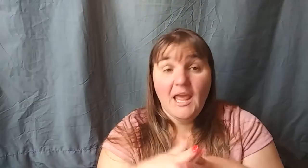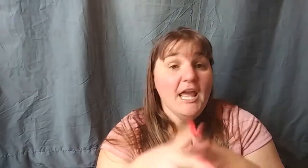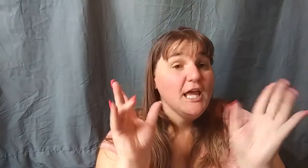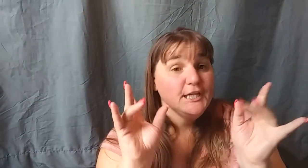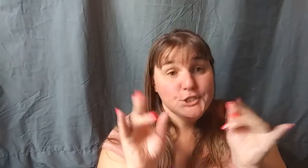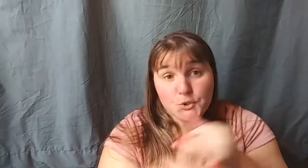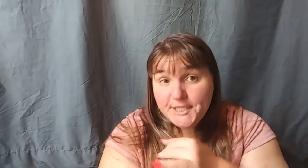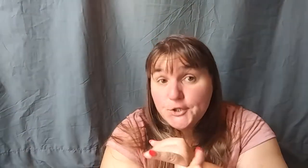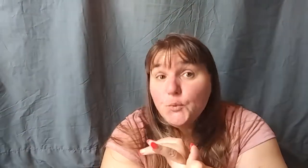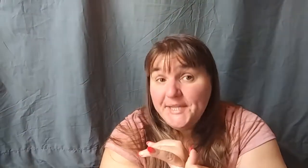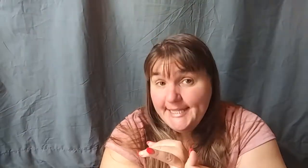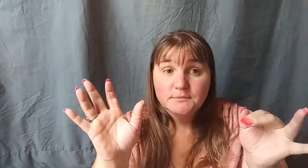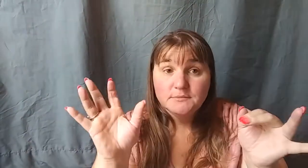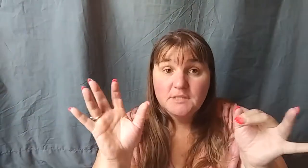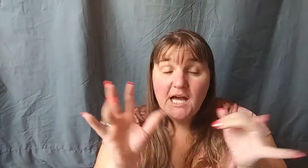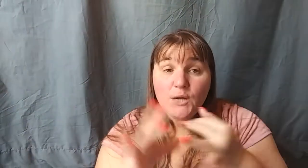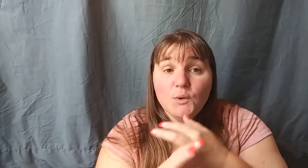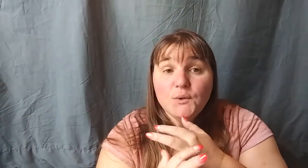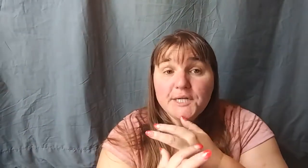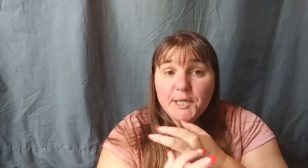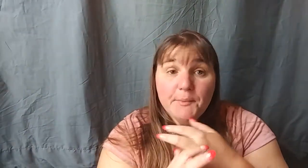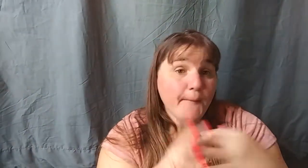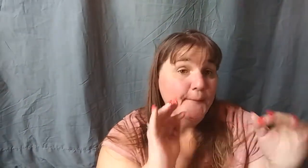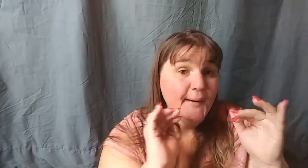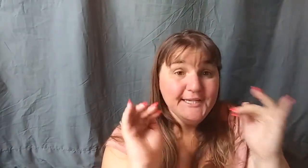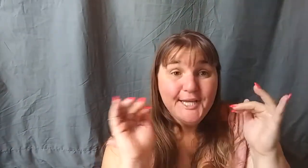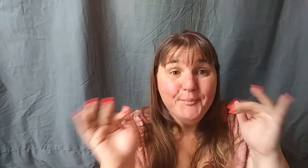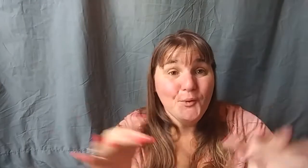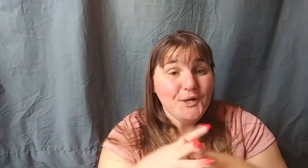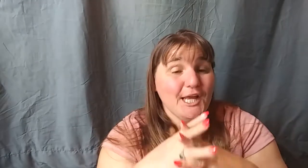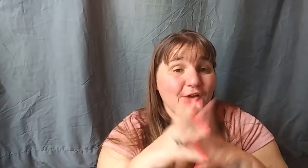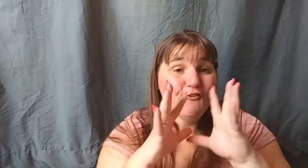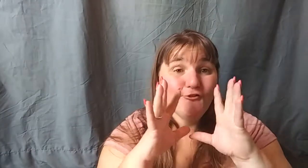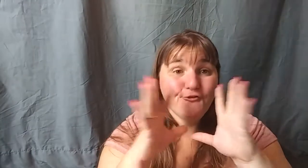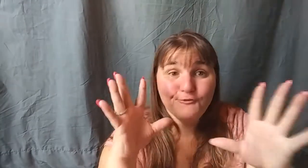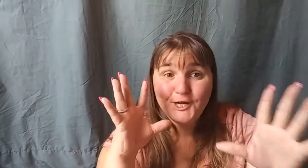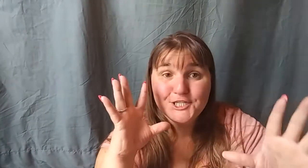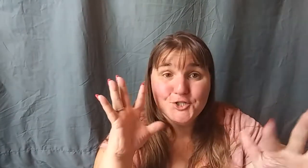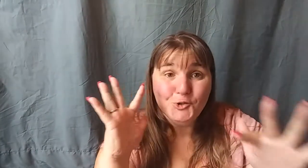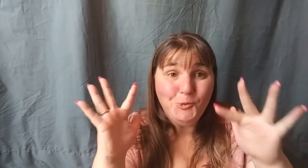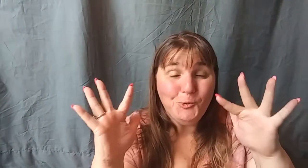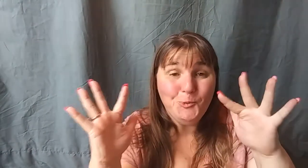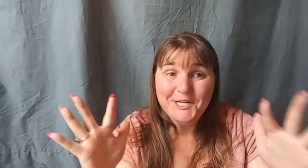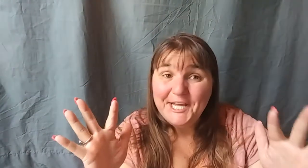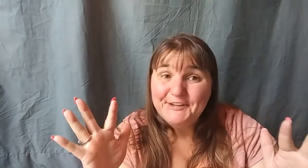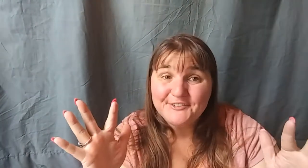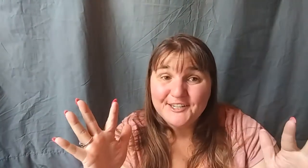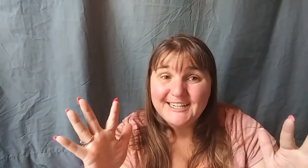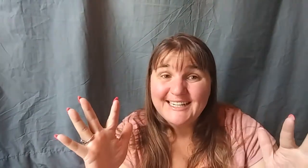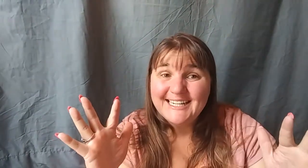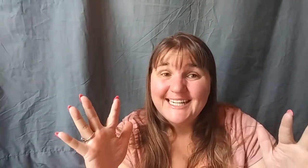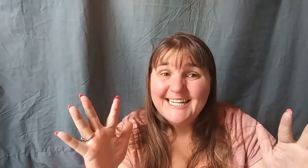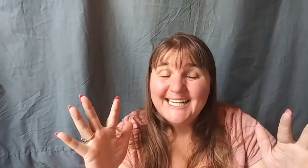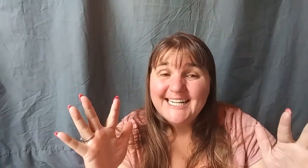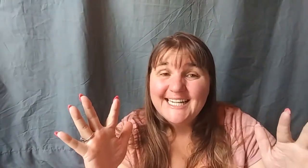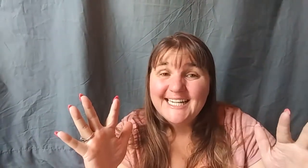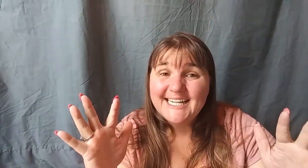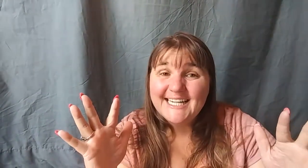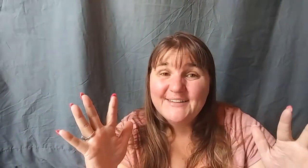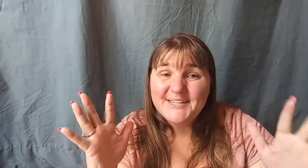Enjoying the weekend, I woke up Monday morning, fresh, whatever. We came back